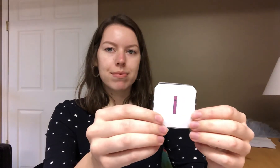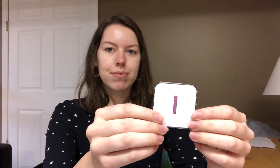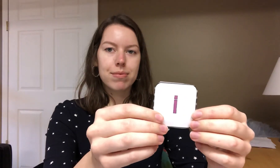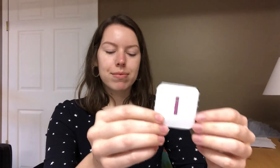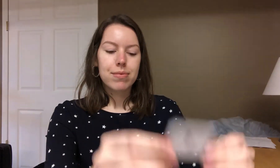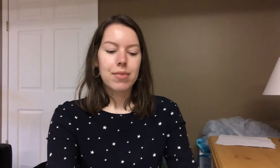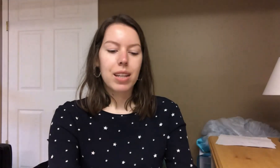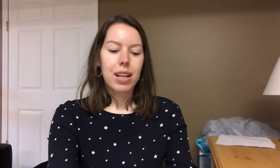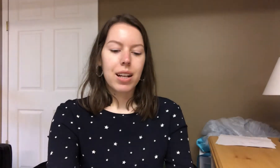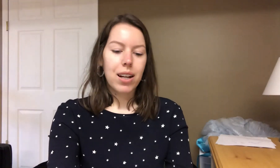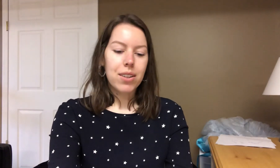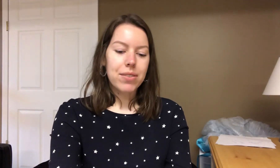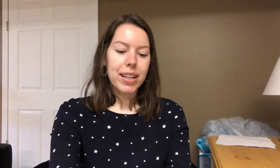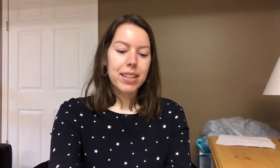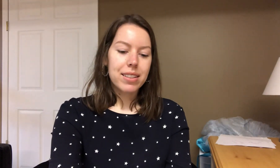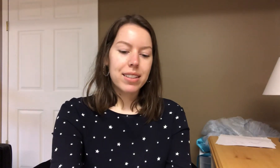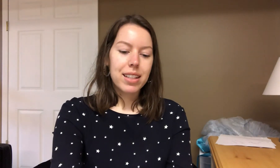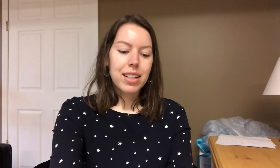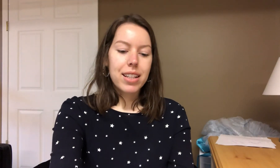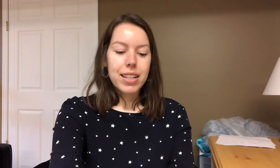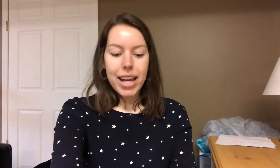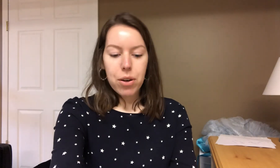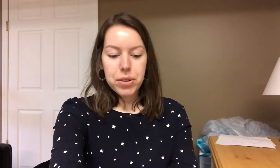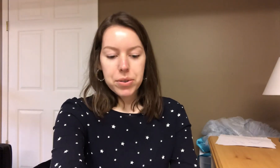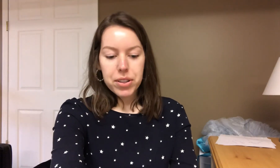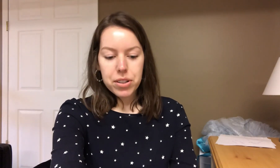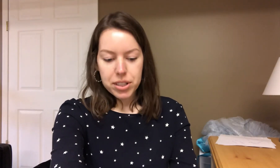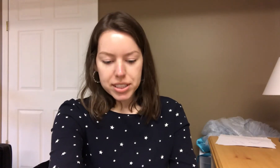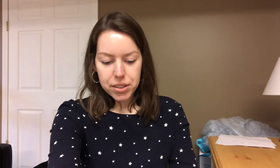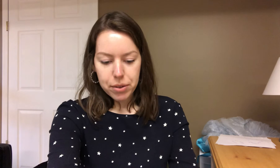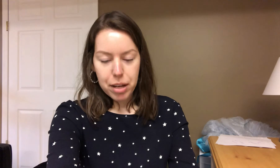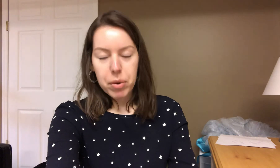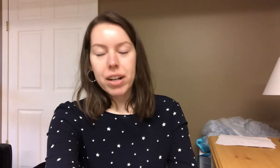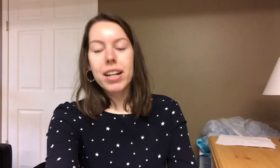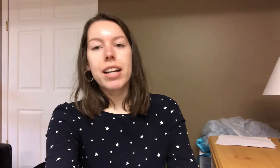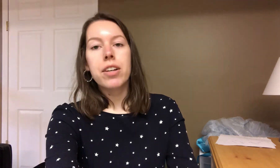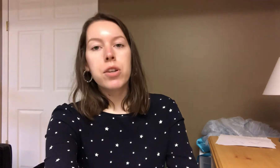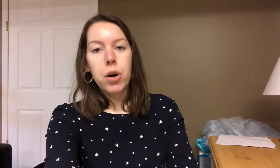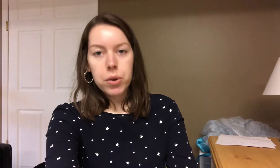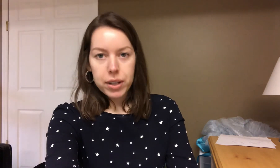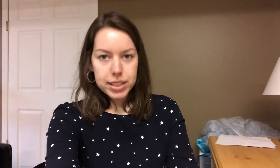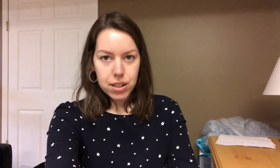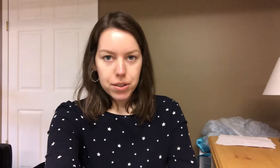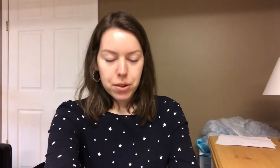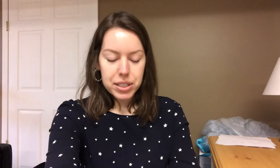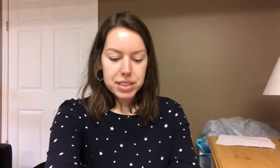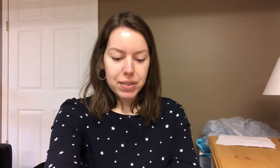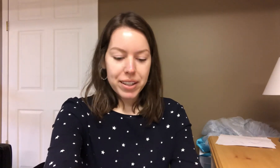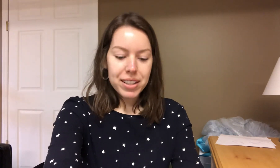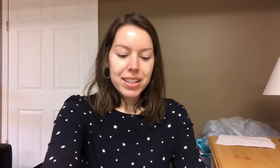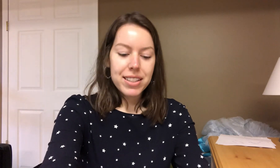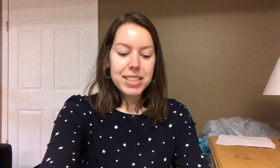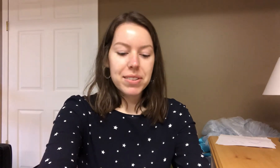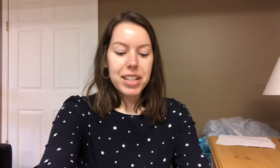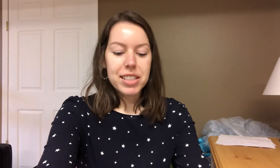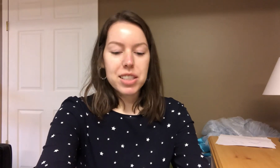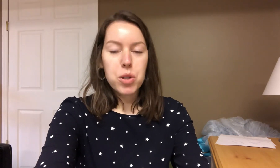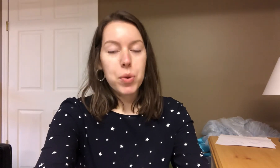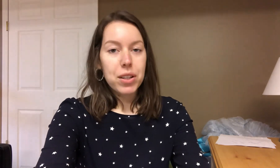all right now we're doing the nursery rhyme part and I know you guys all know this one this one is twinkle